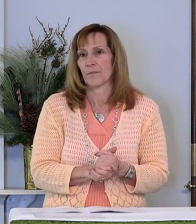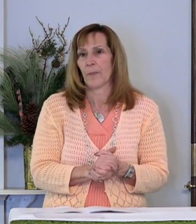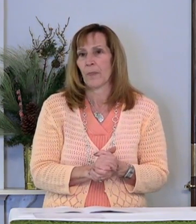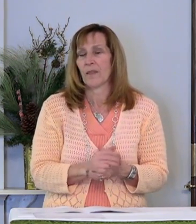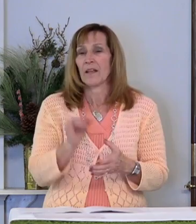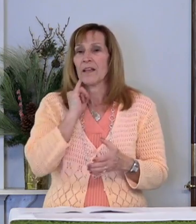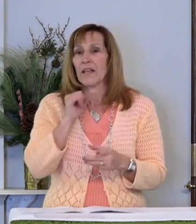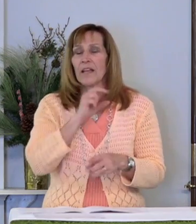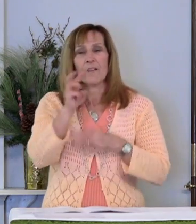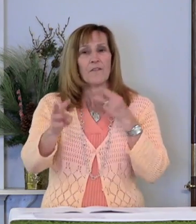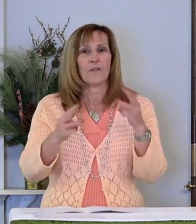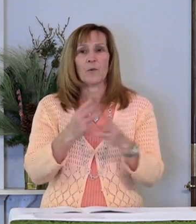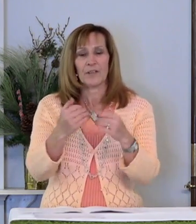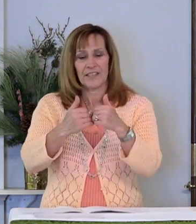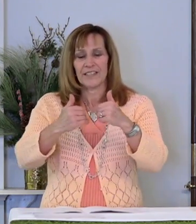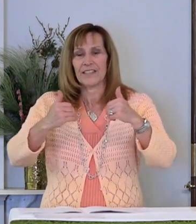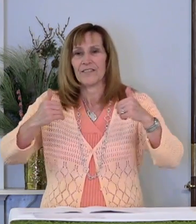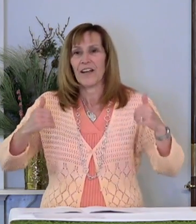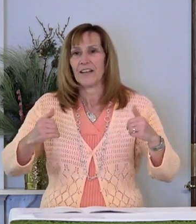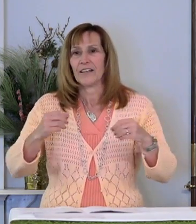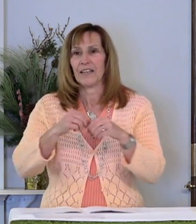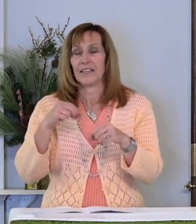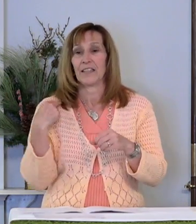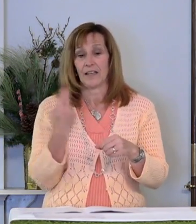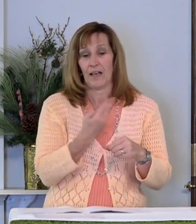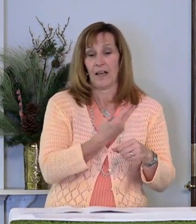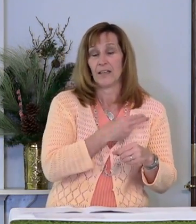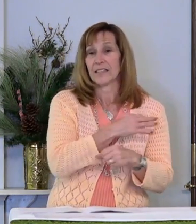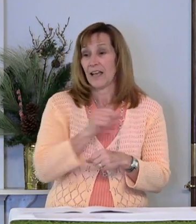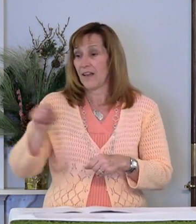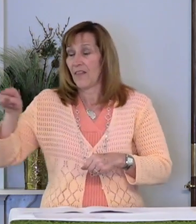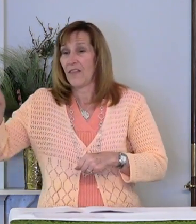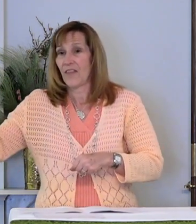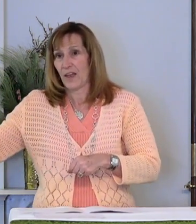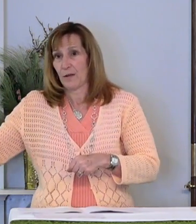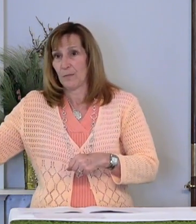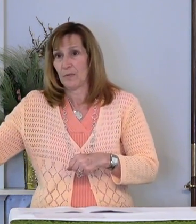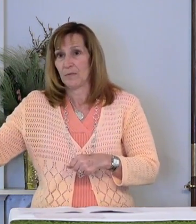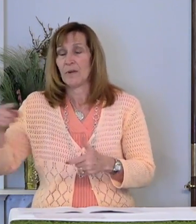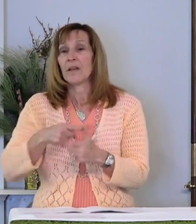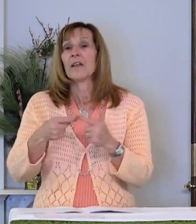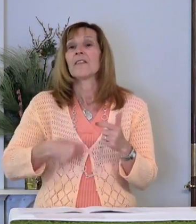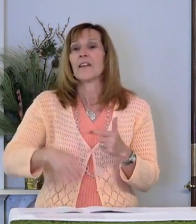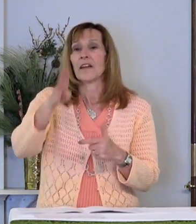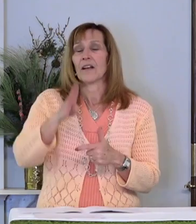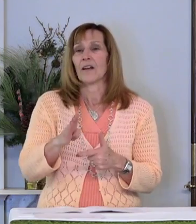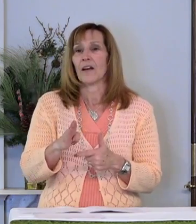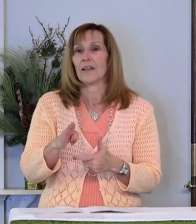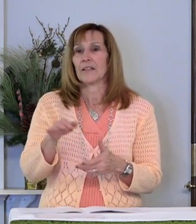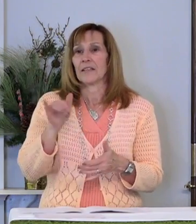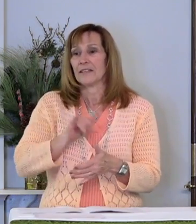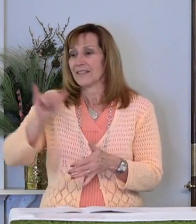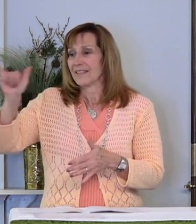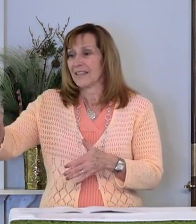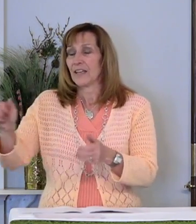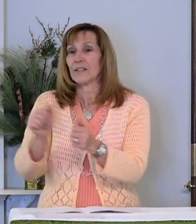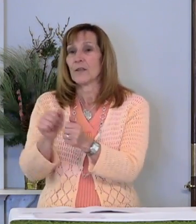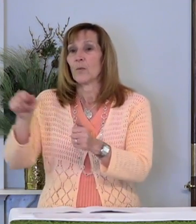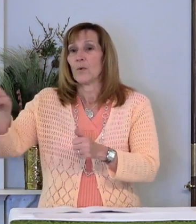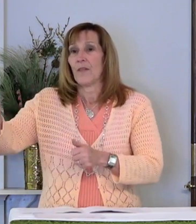if the world is divided into us and them, then God stands with them.